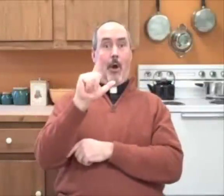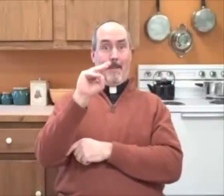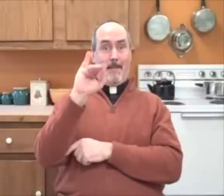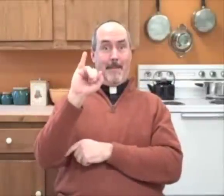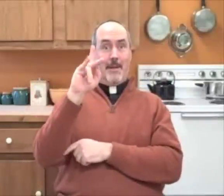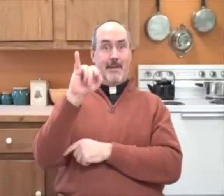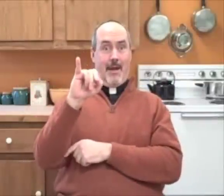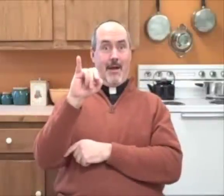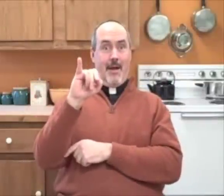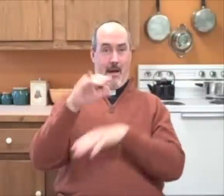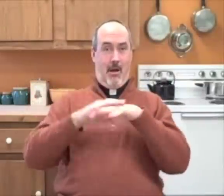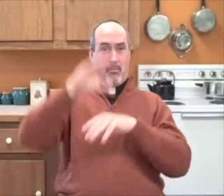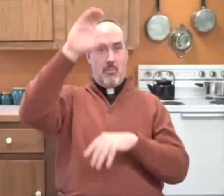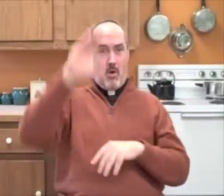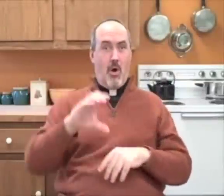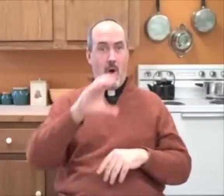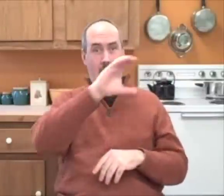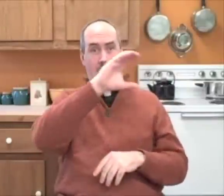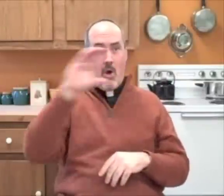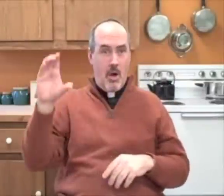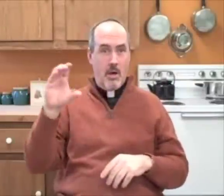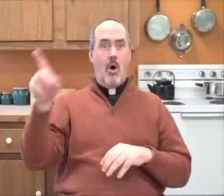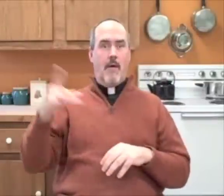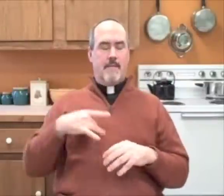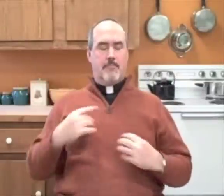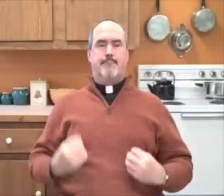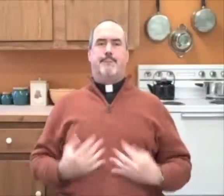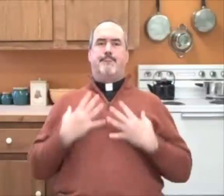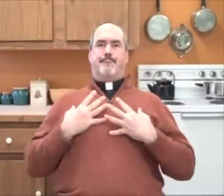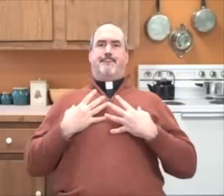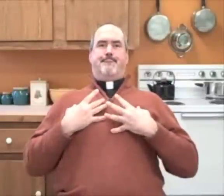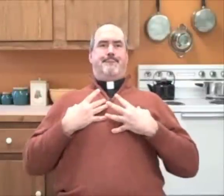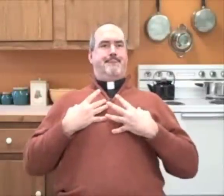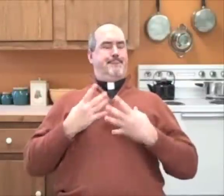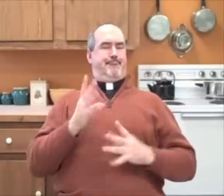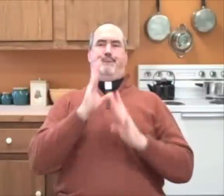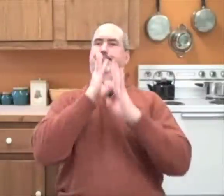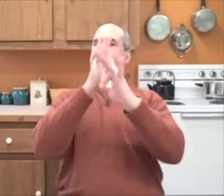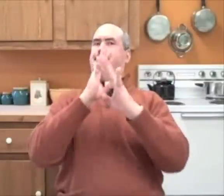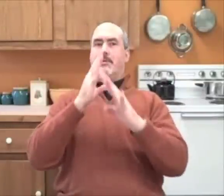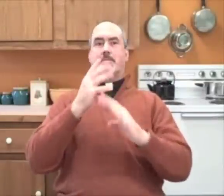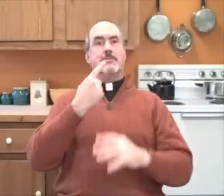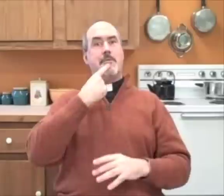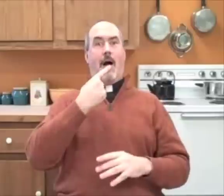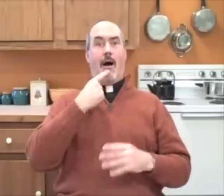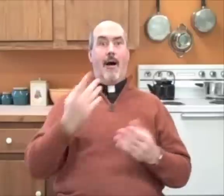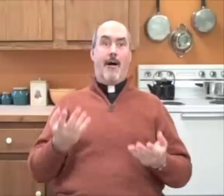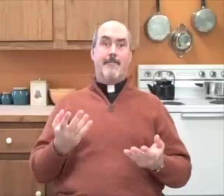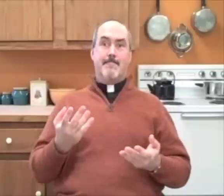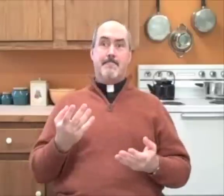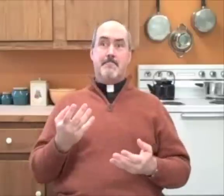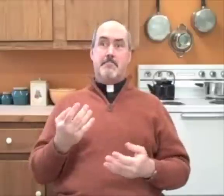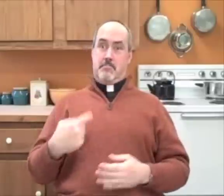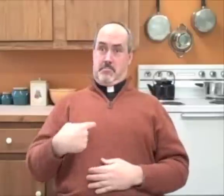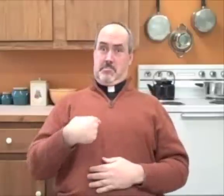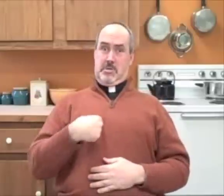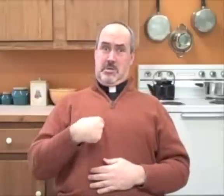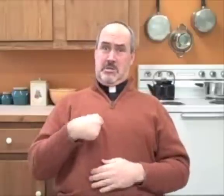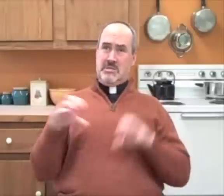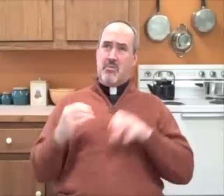While Paul was on the cross, he felt an inspiration and started speaking to the crowd. Saying, I've done nothing wrong